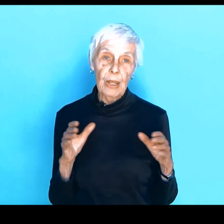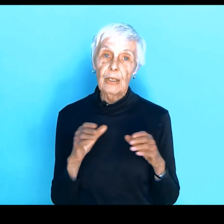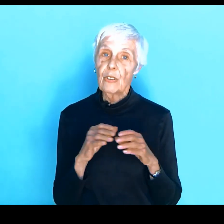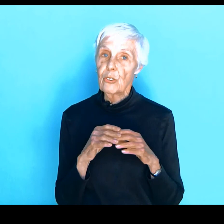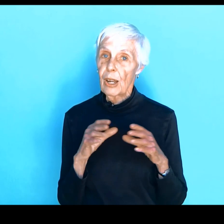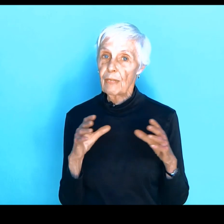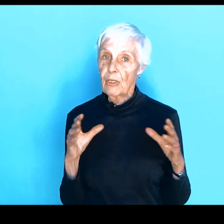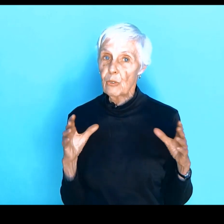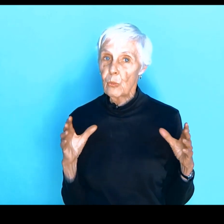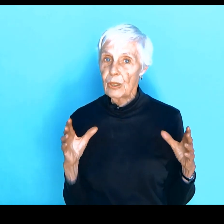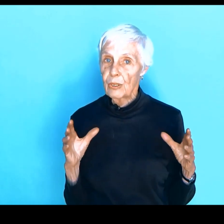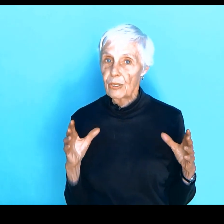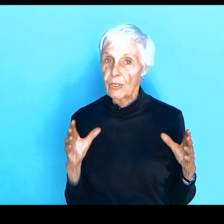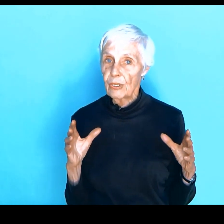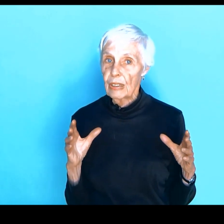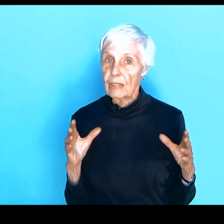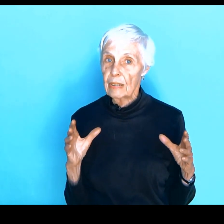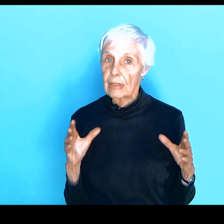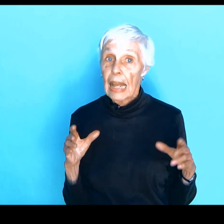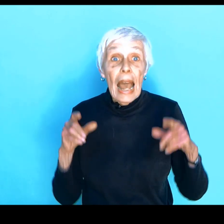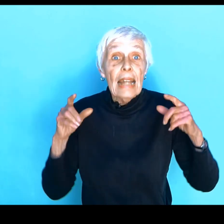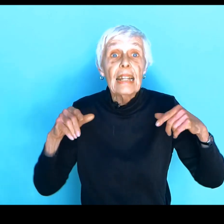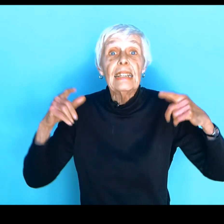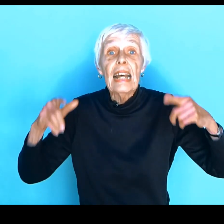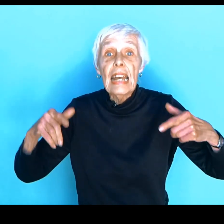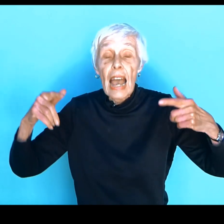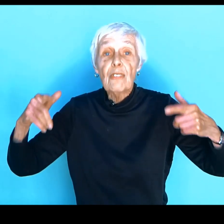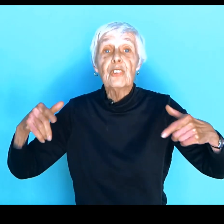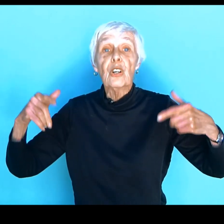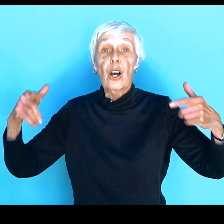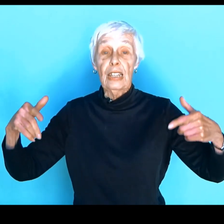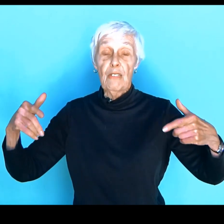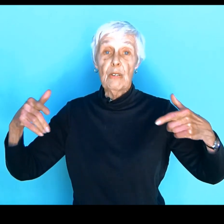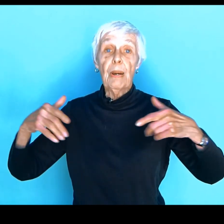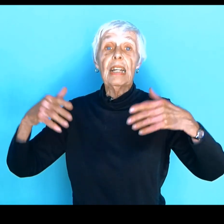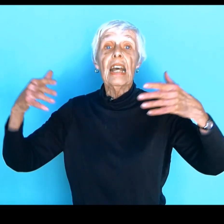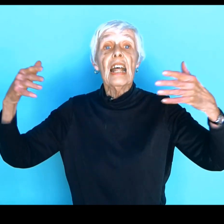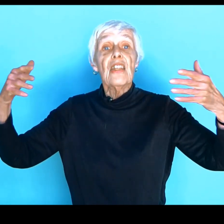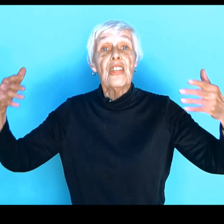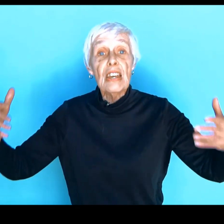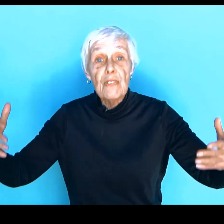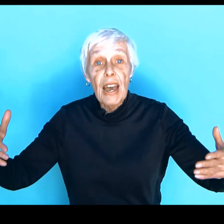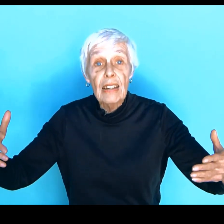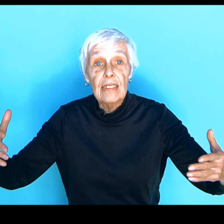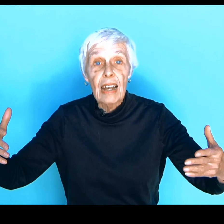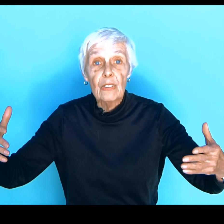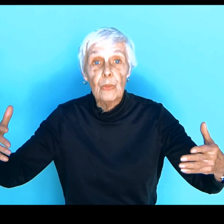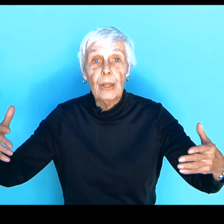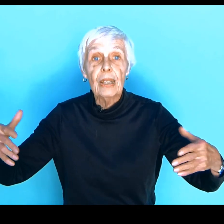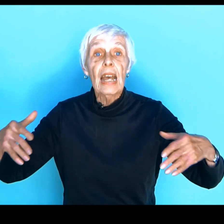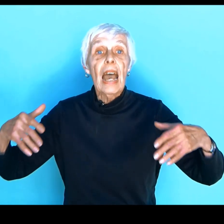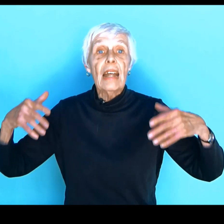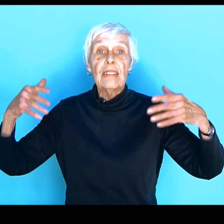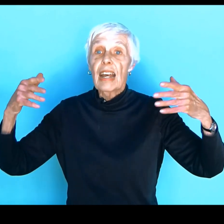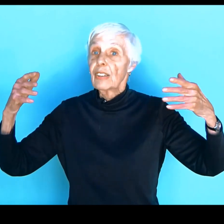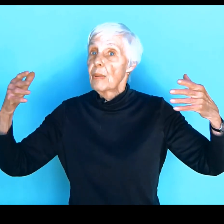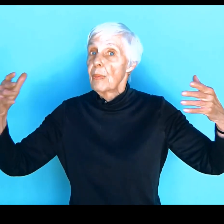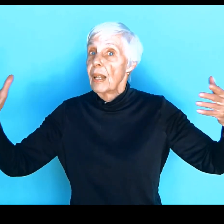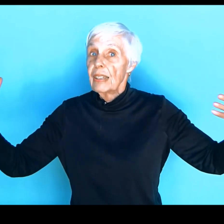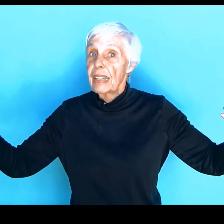that you have this weird disease. And then they have to call everybody they've had sex with and tell them that